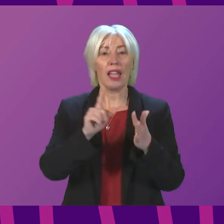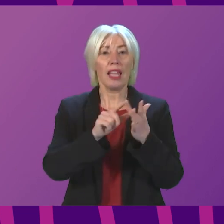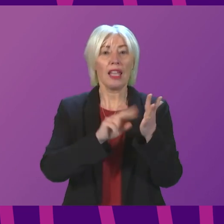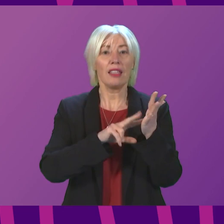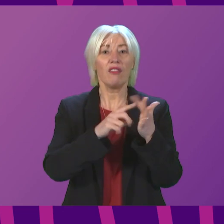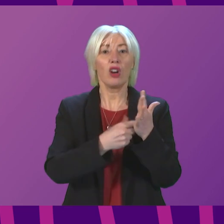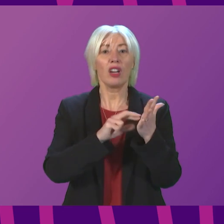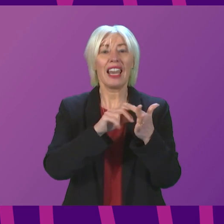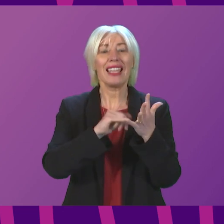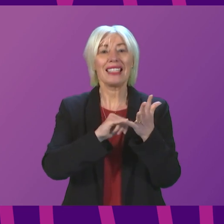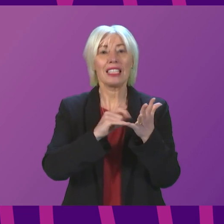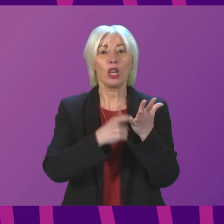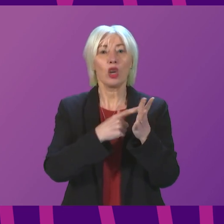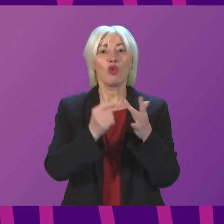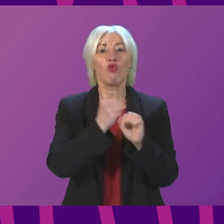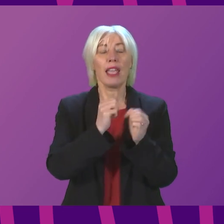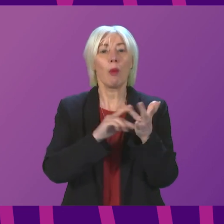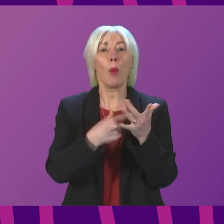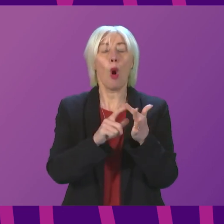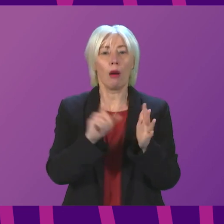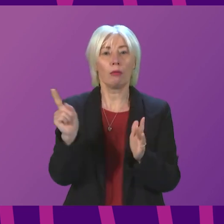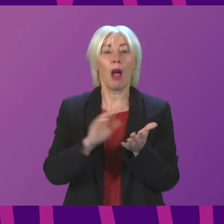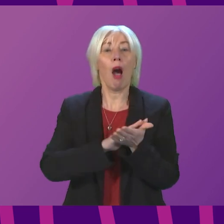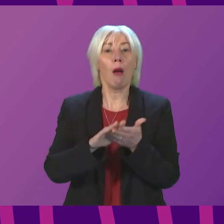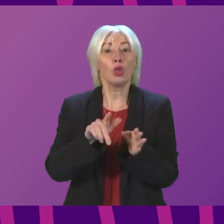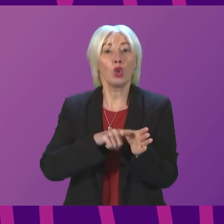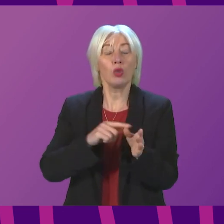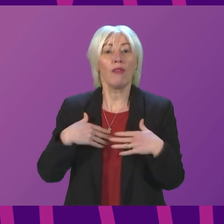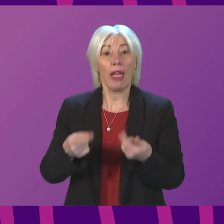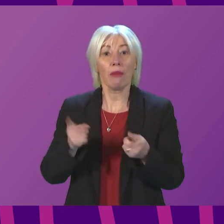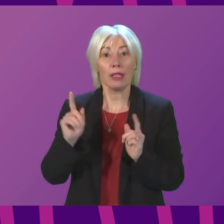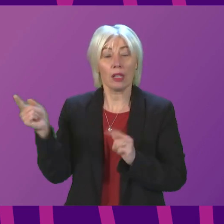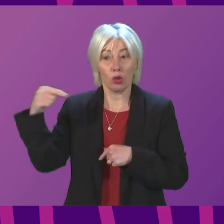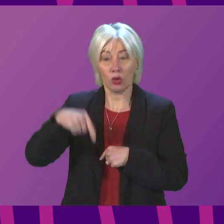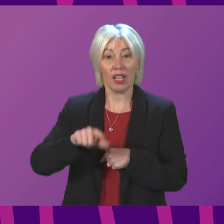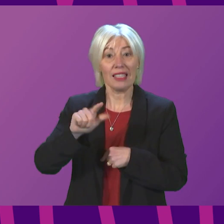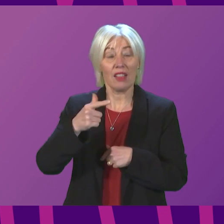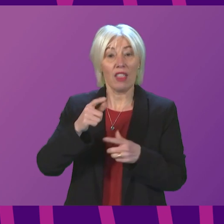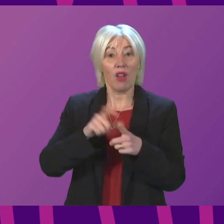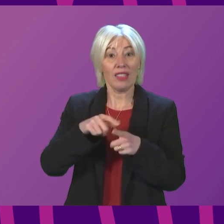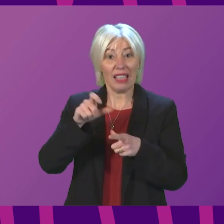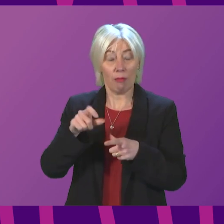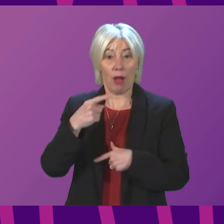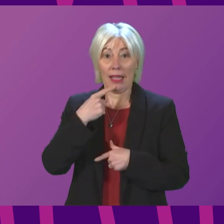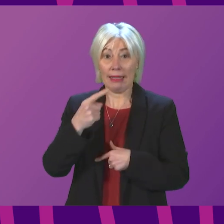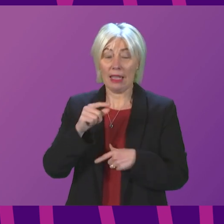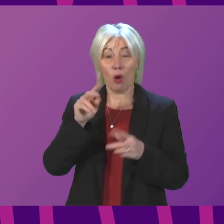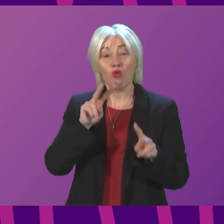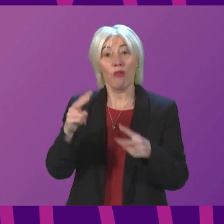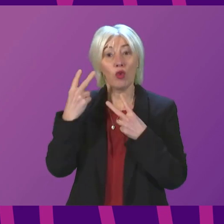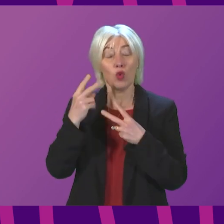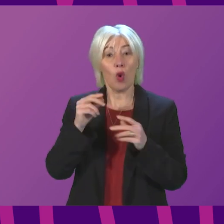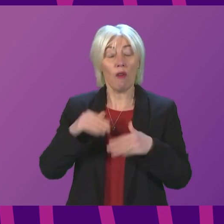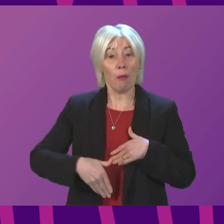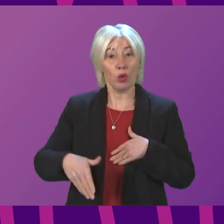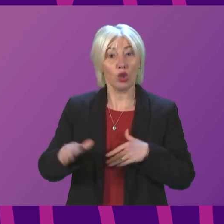Hamza Youssef stood in this chamber on 7 December, responding to the independent review into maternity services in Moray, and